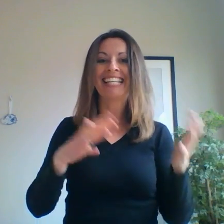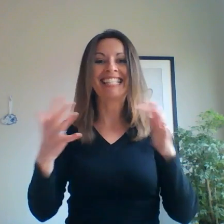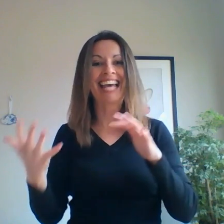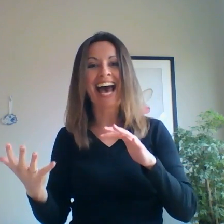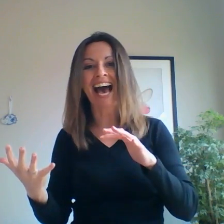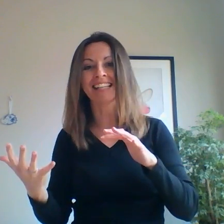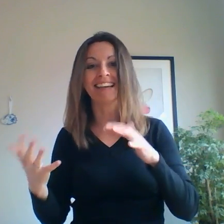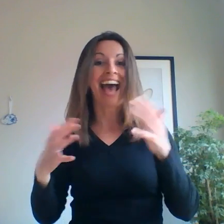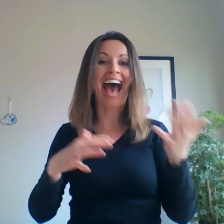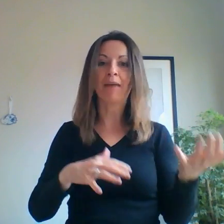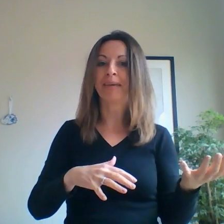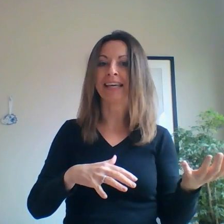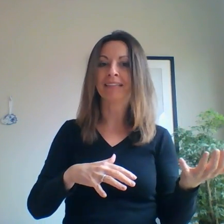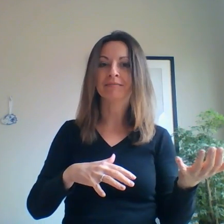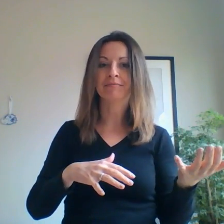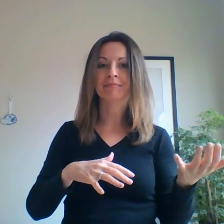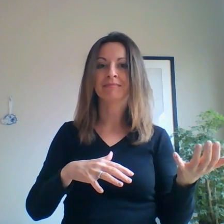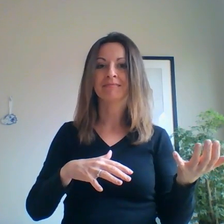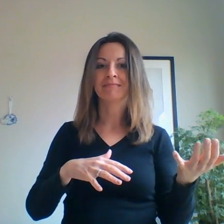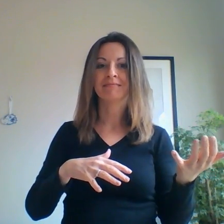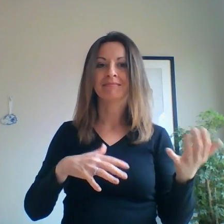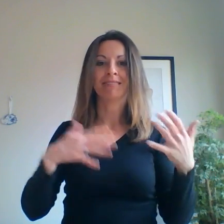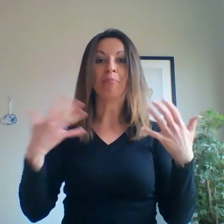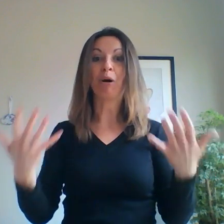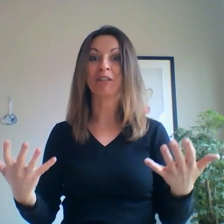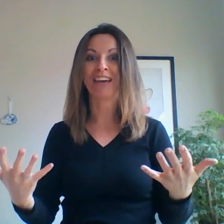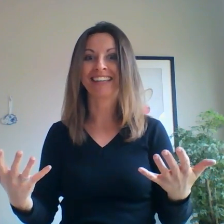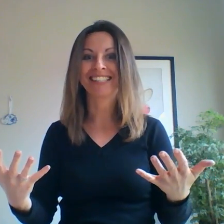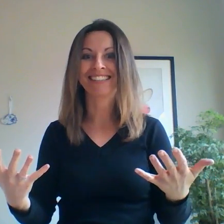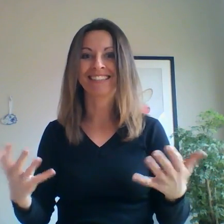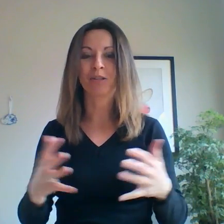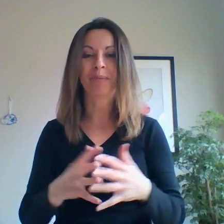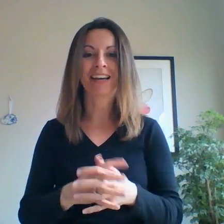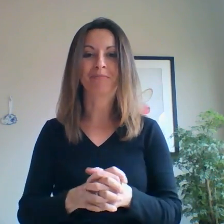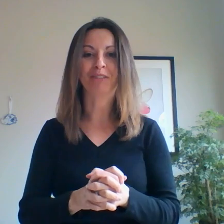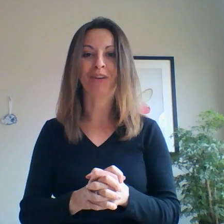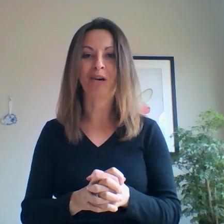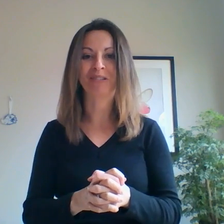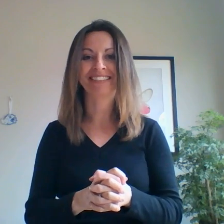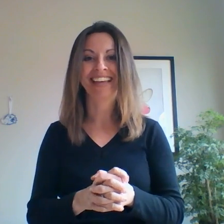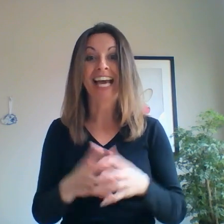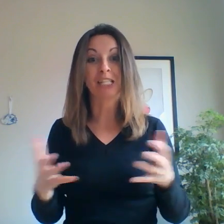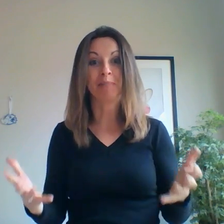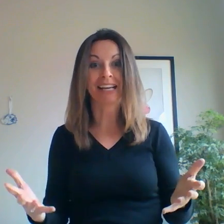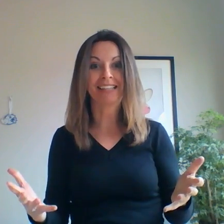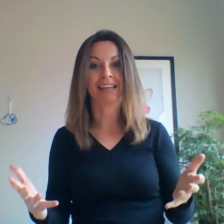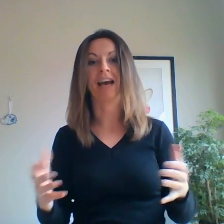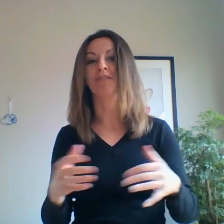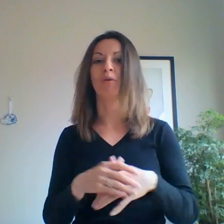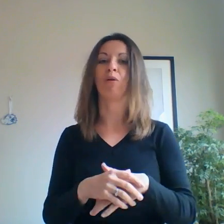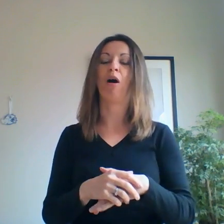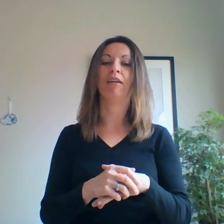sad, happy, motivated to pick up the phone, expecting a phone call,